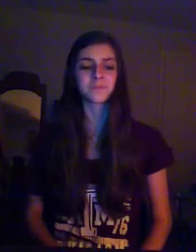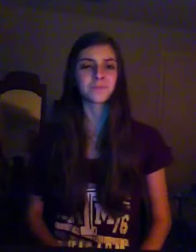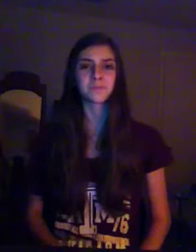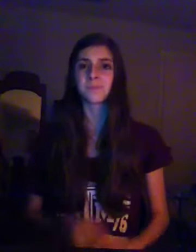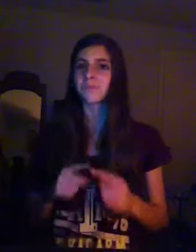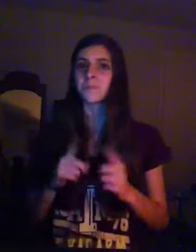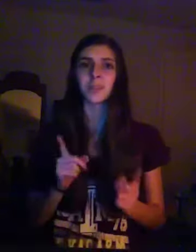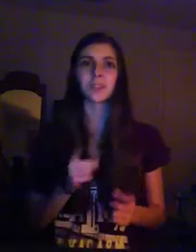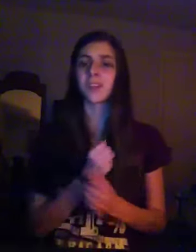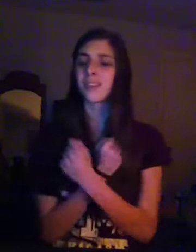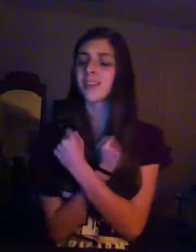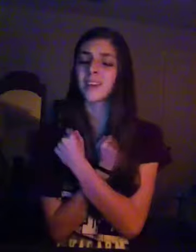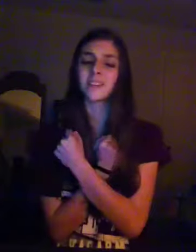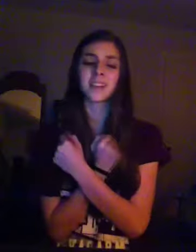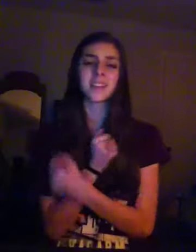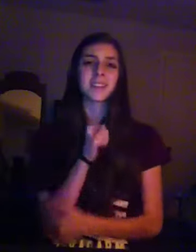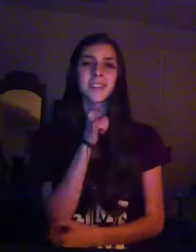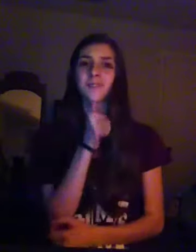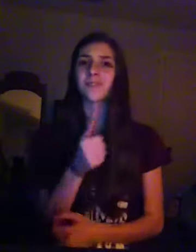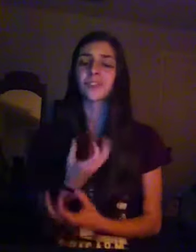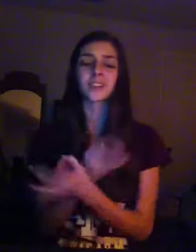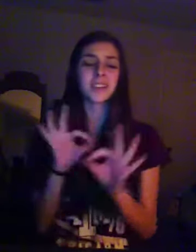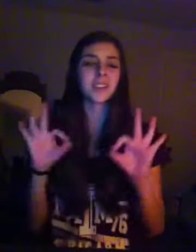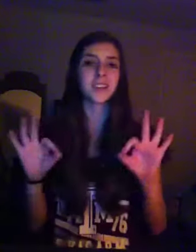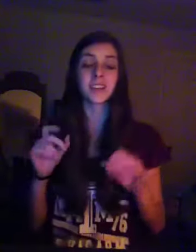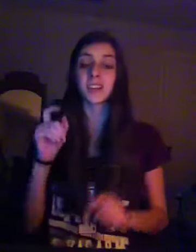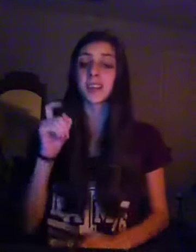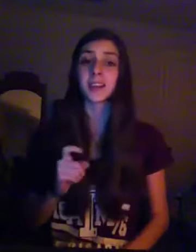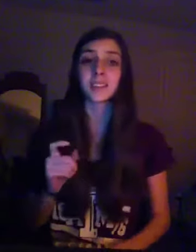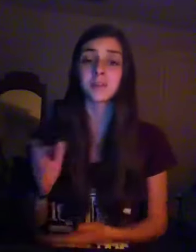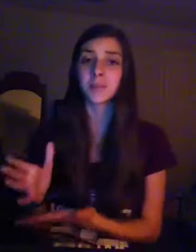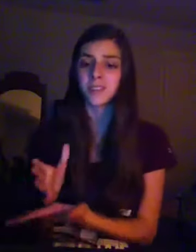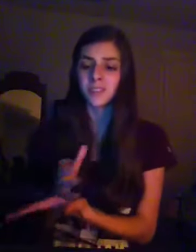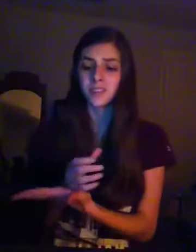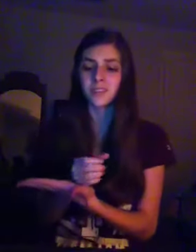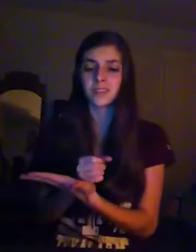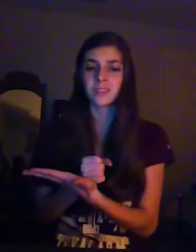But your love, it isn't free It has to be earned